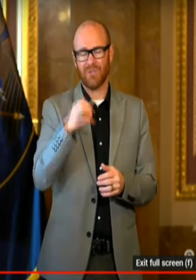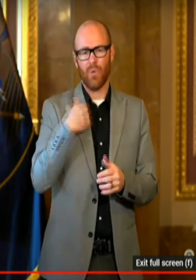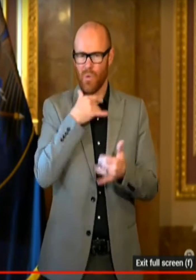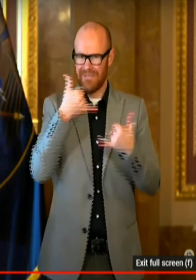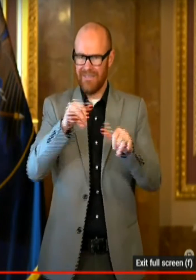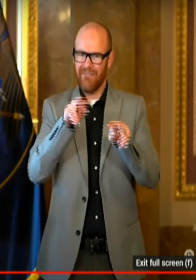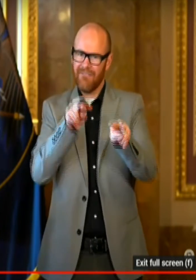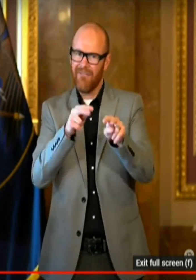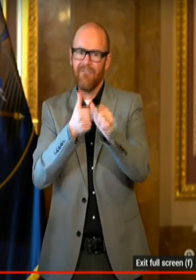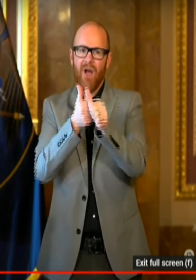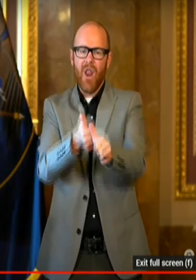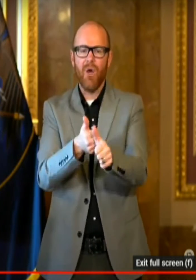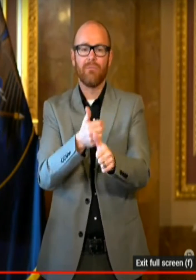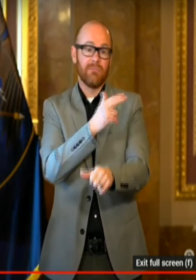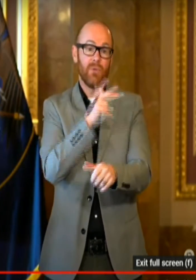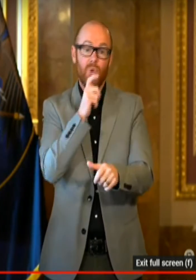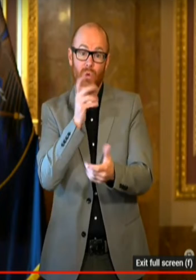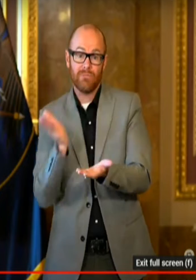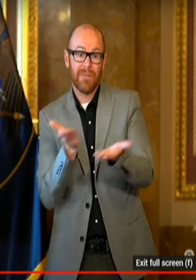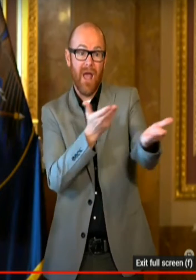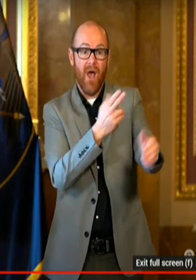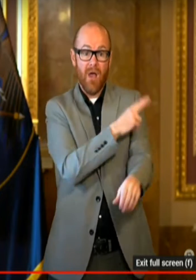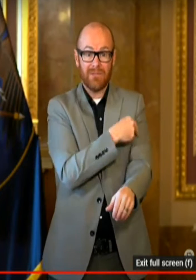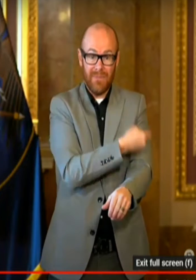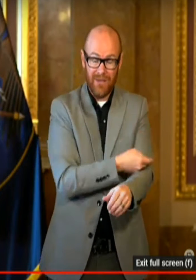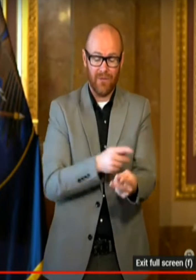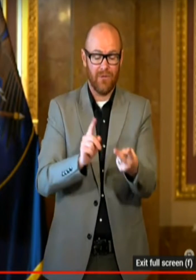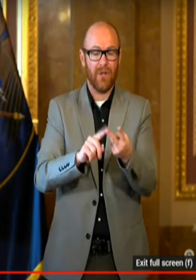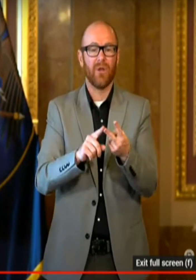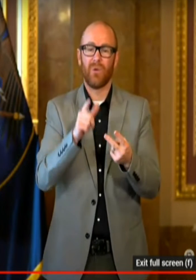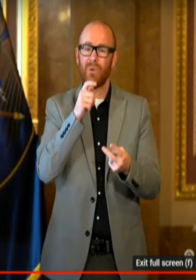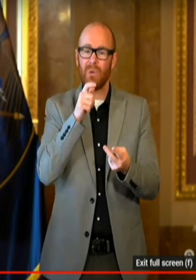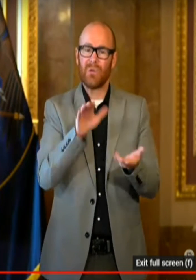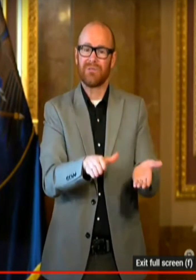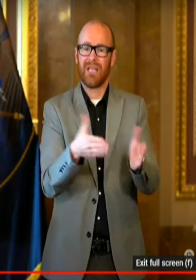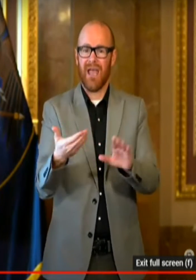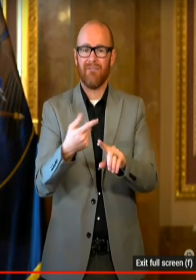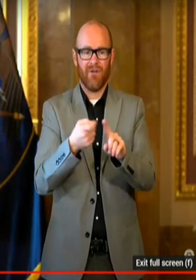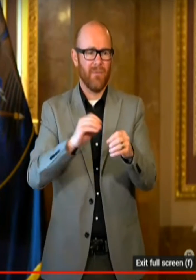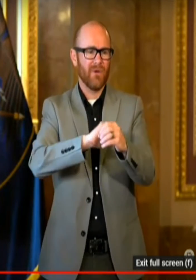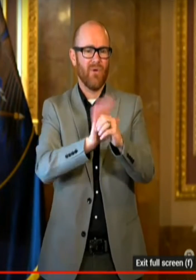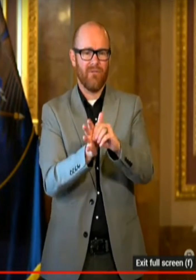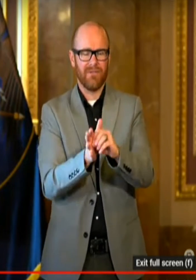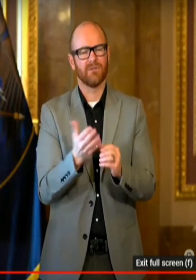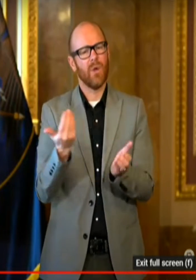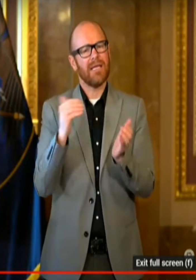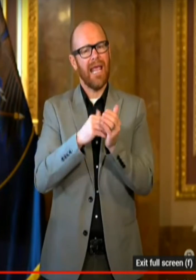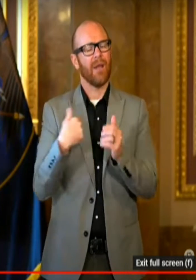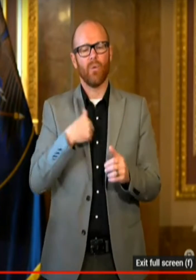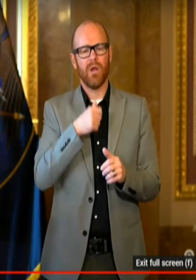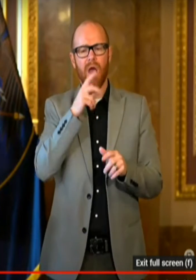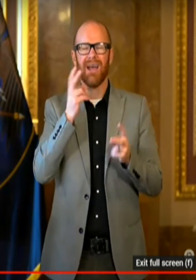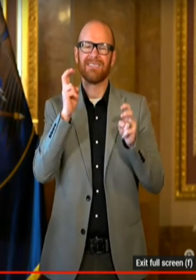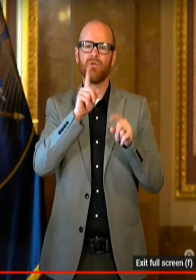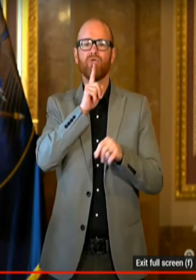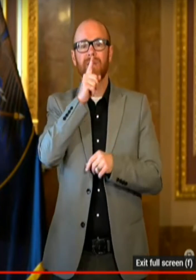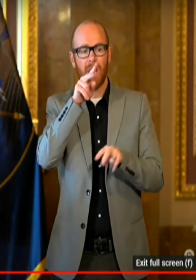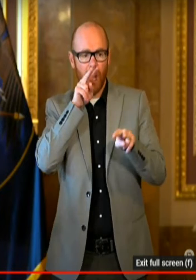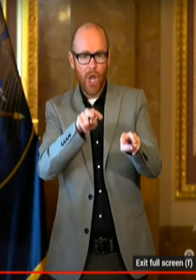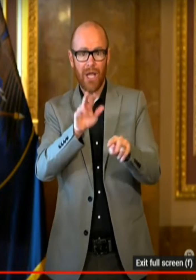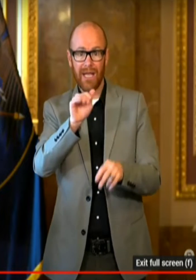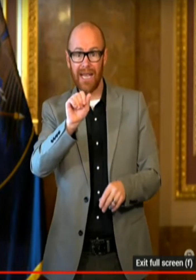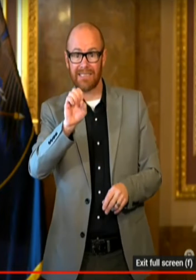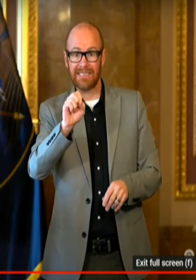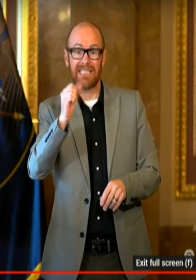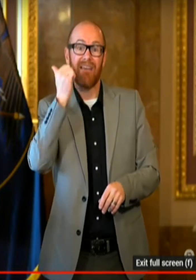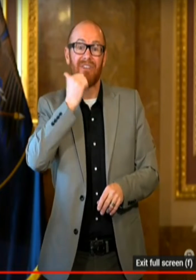continue to follow those really closely. So while I say we're not going to look really at cases every day, we're going to continue to have a really good idea of